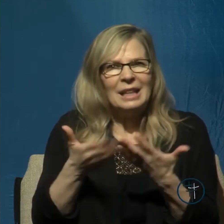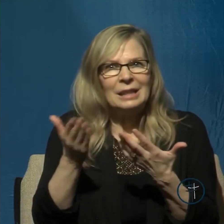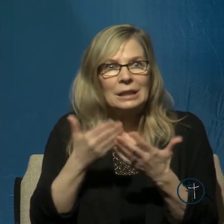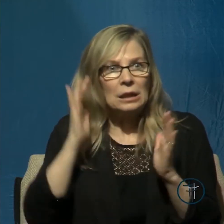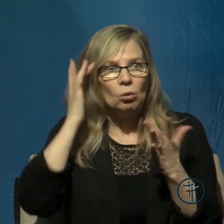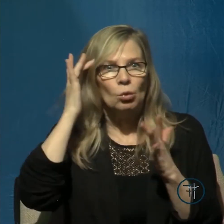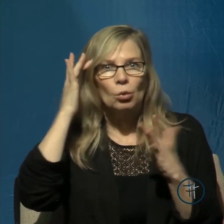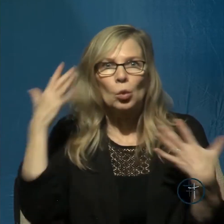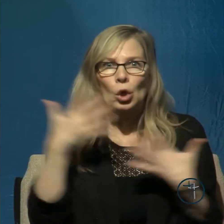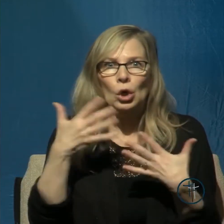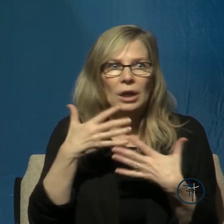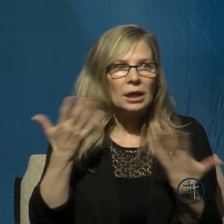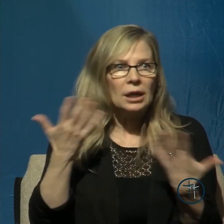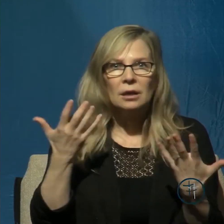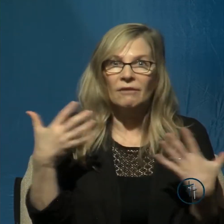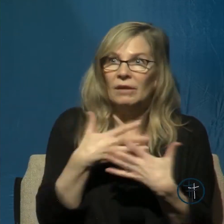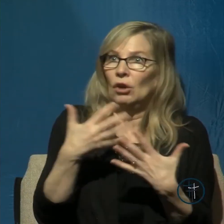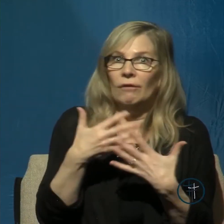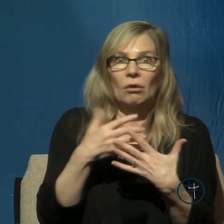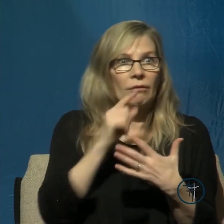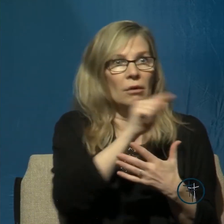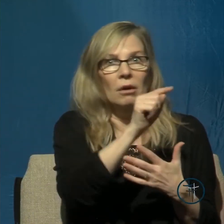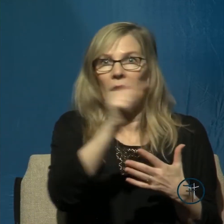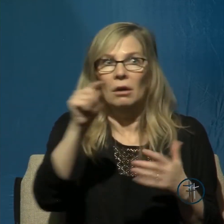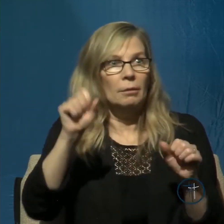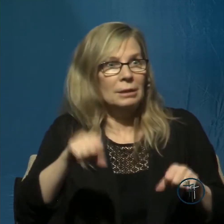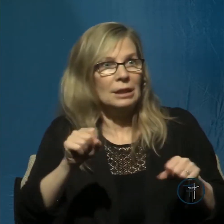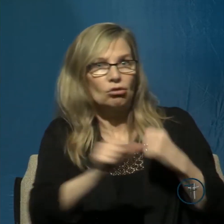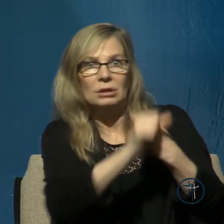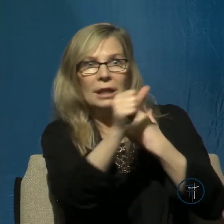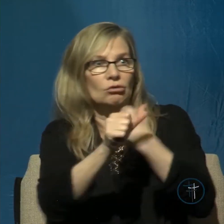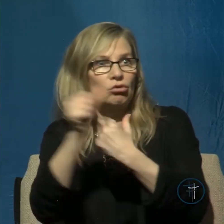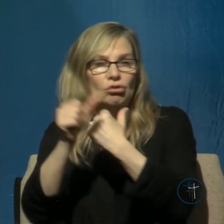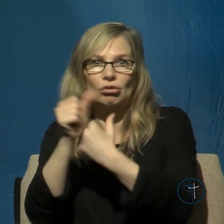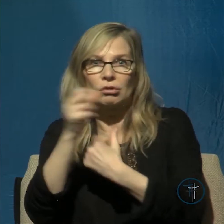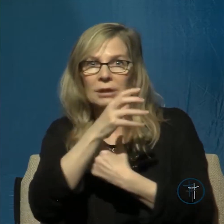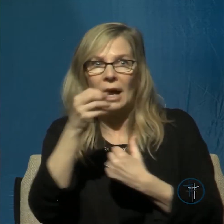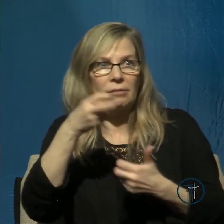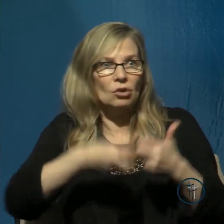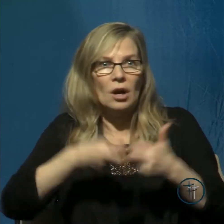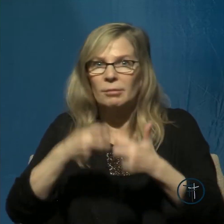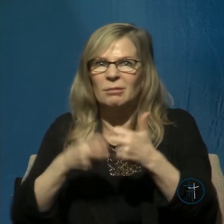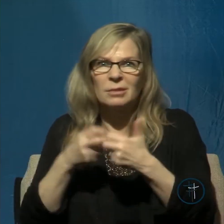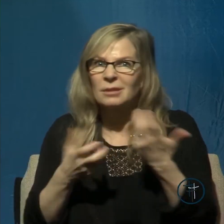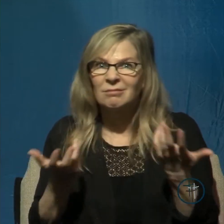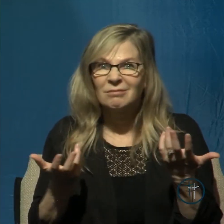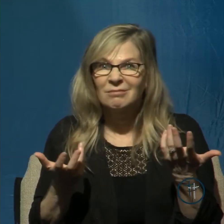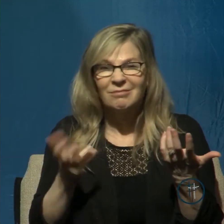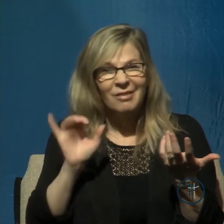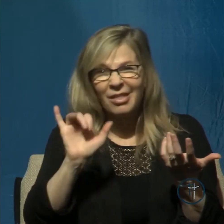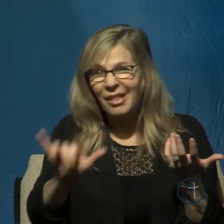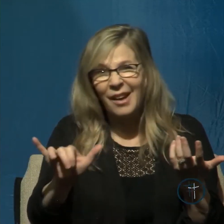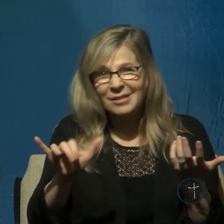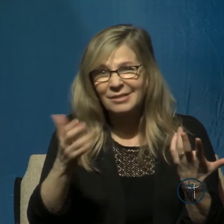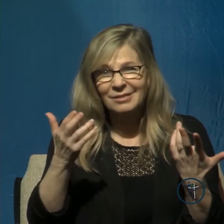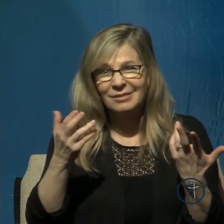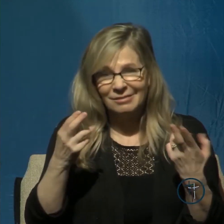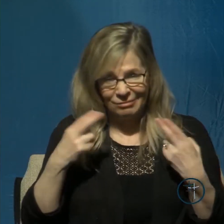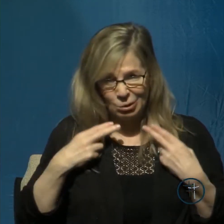fearful about all kinds of potential dangers and problems. That's just part of being a normal human